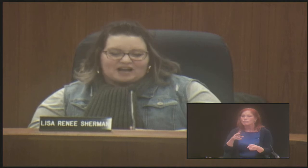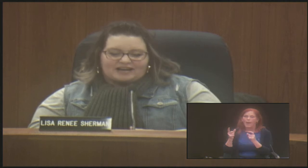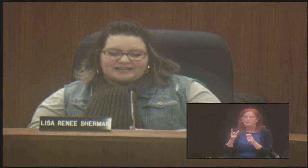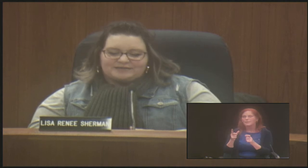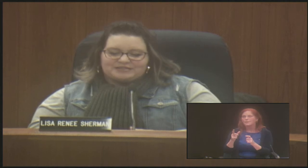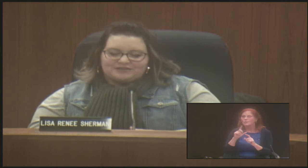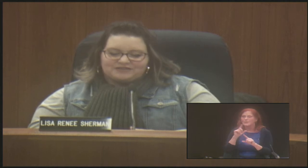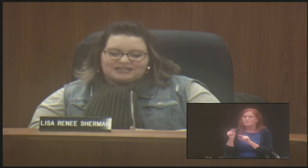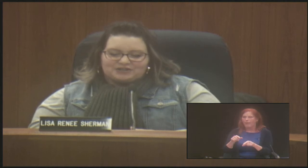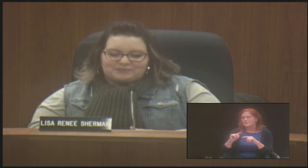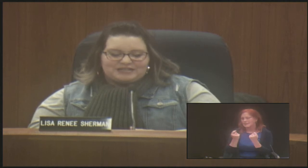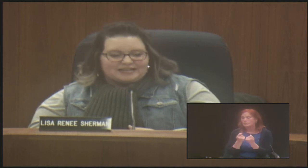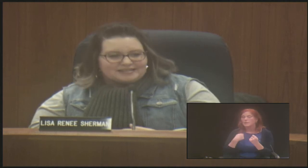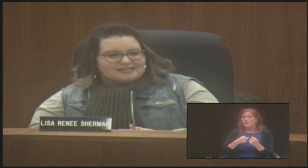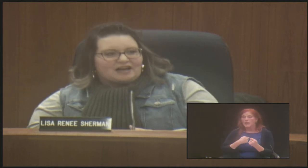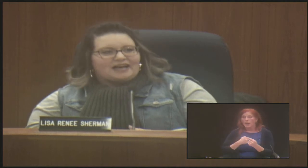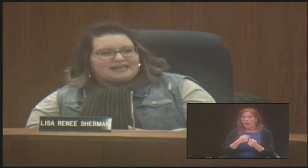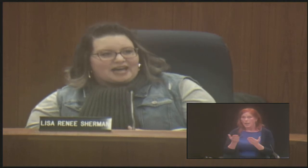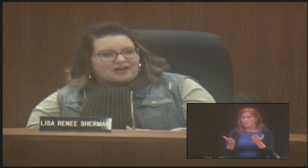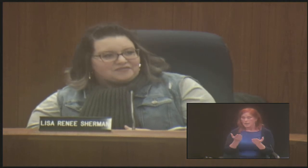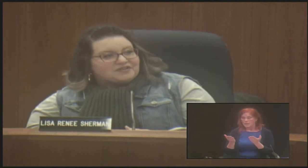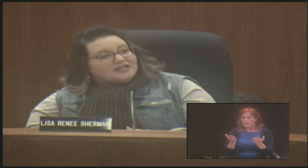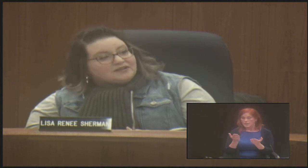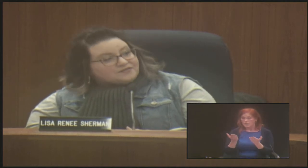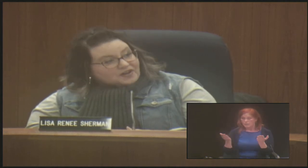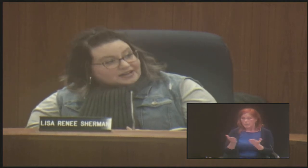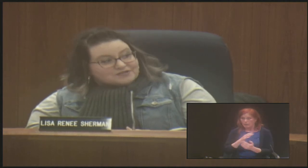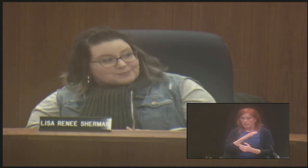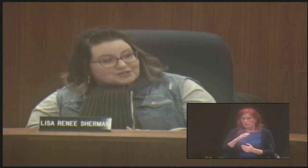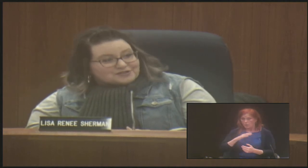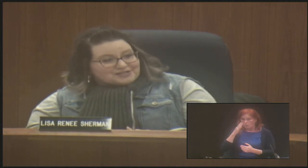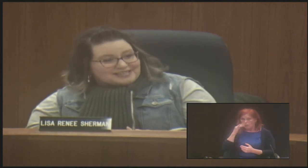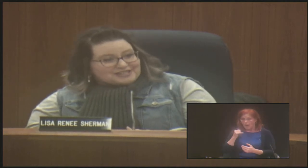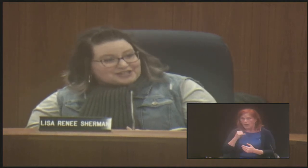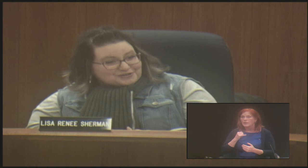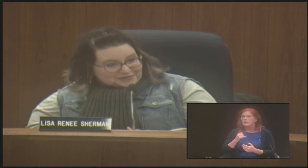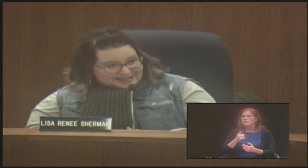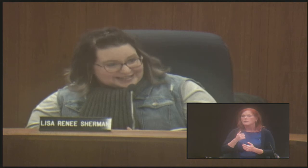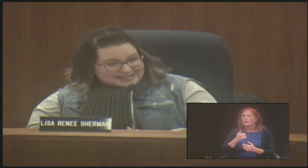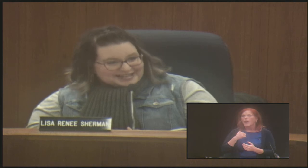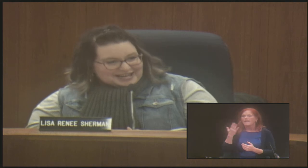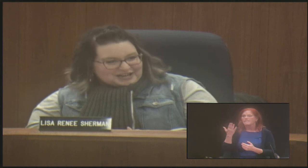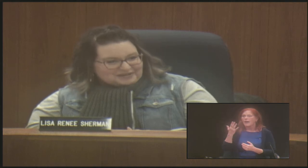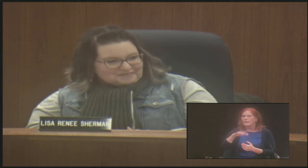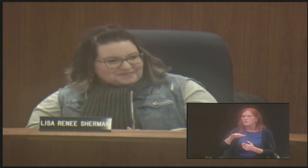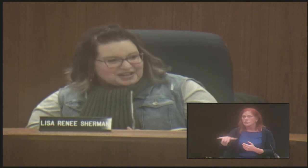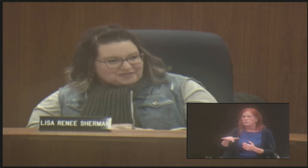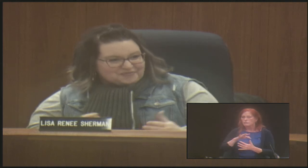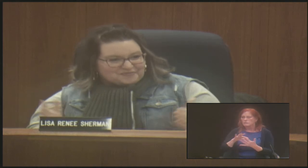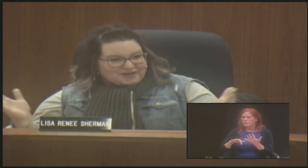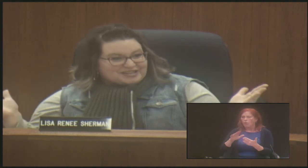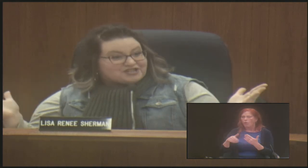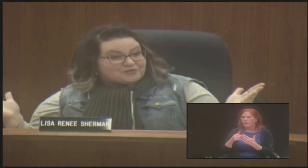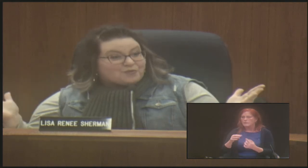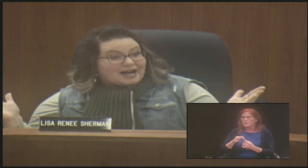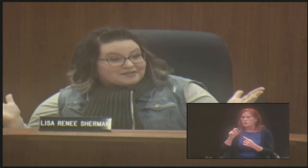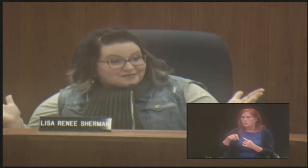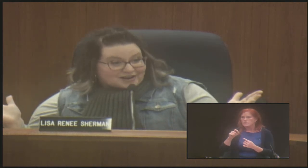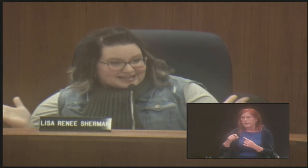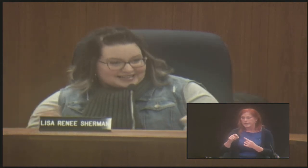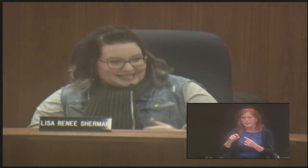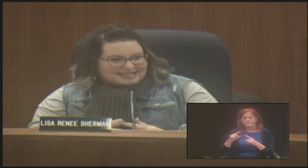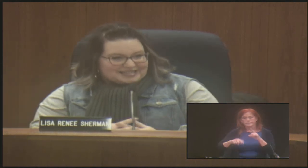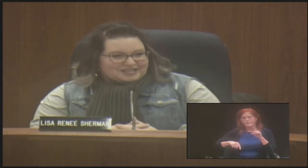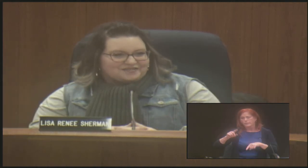And I am serving here because I have five special needs children that range in a